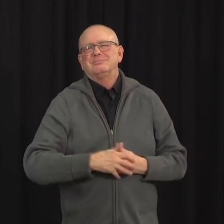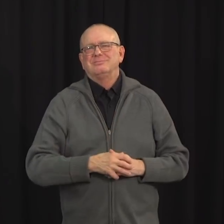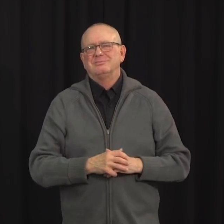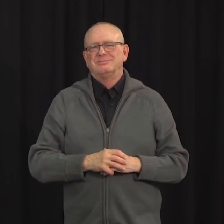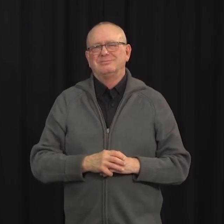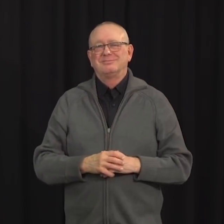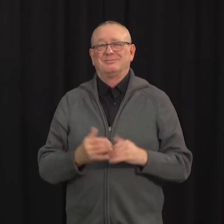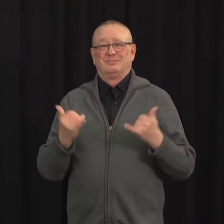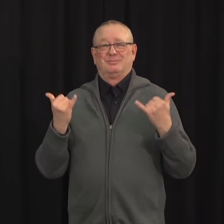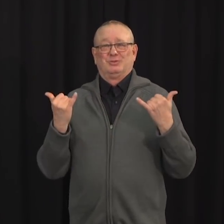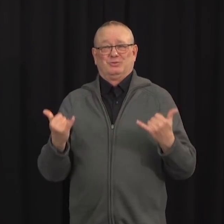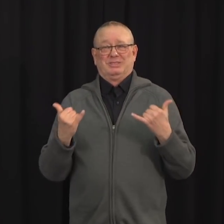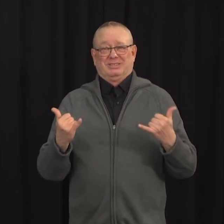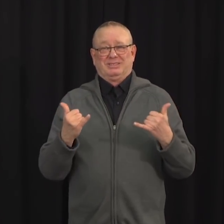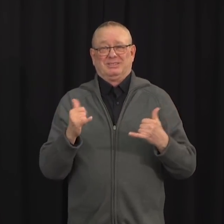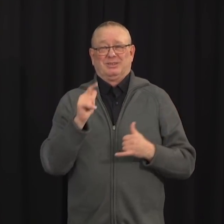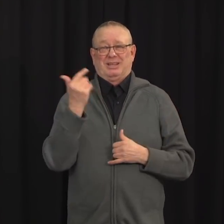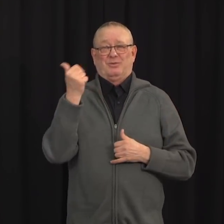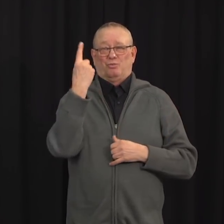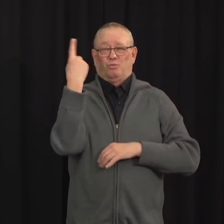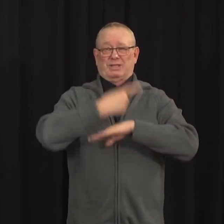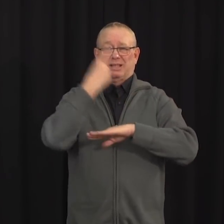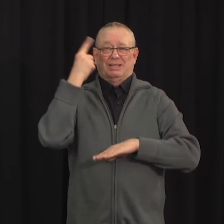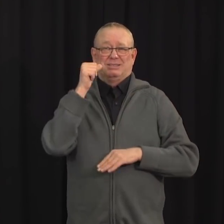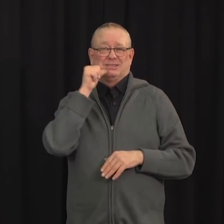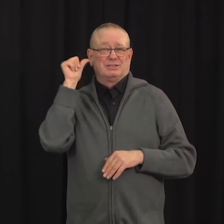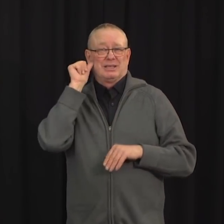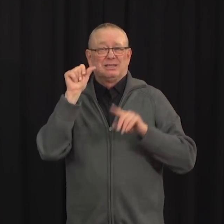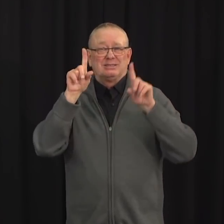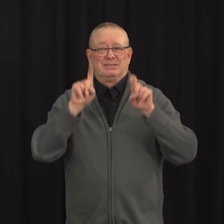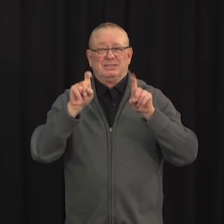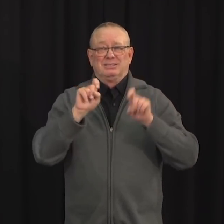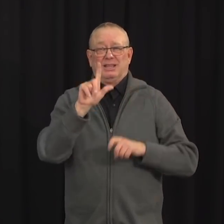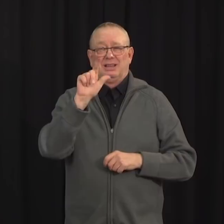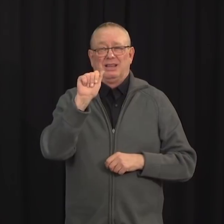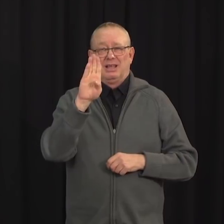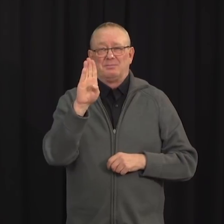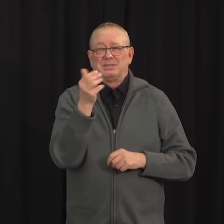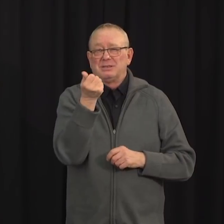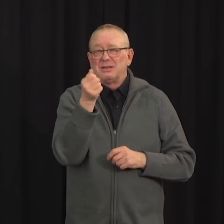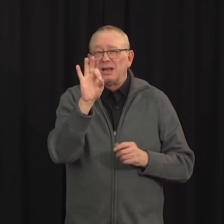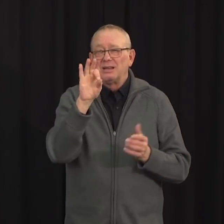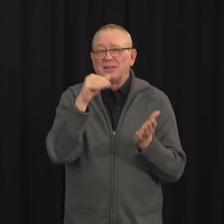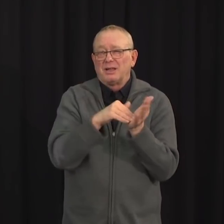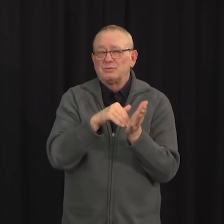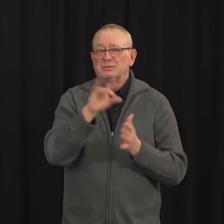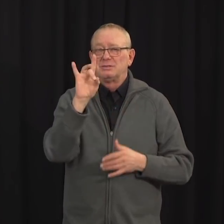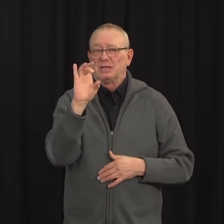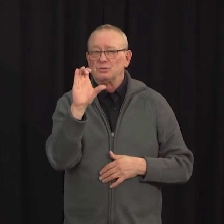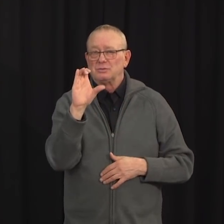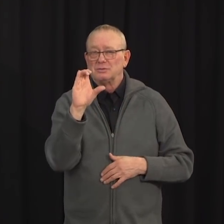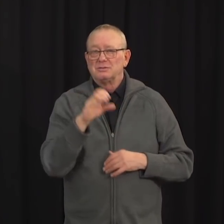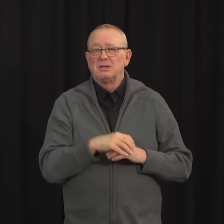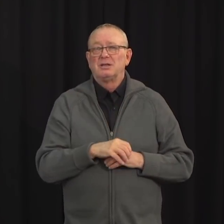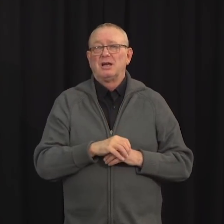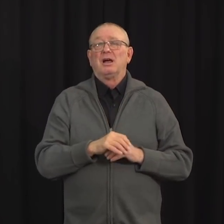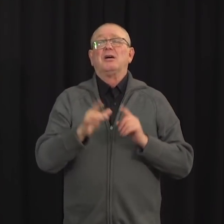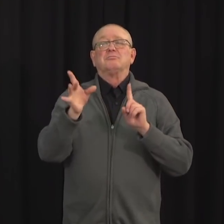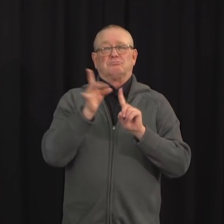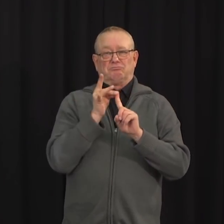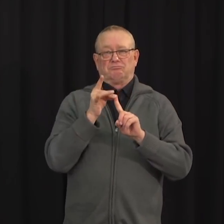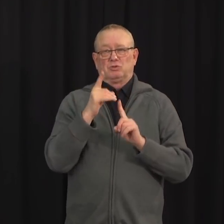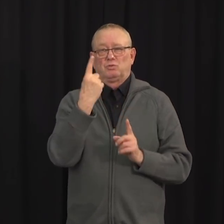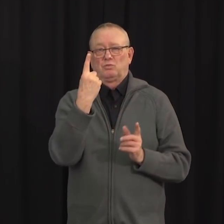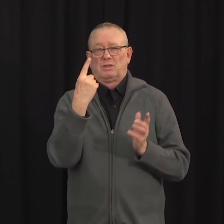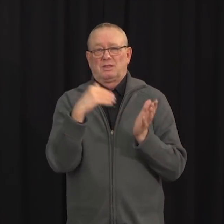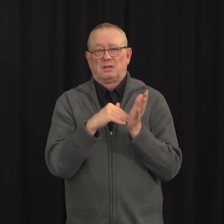cases of COVID-19 in Alberta and completed about 19,800 more tests. This means our